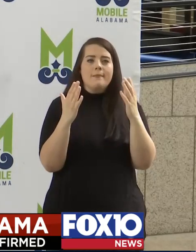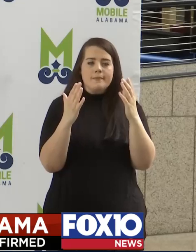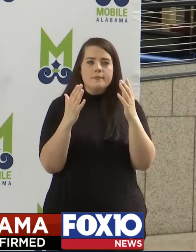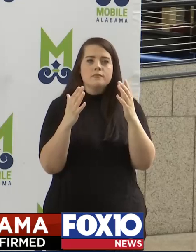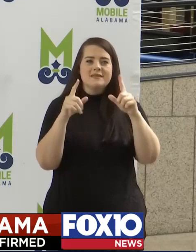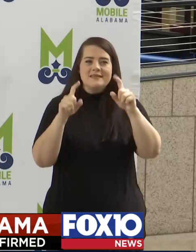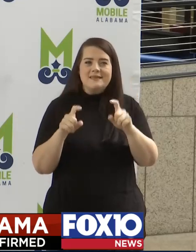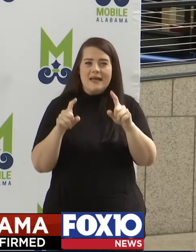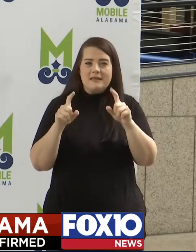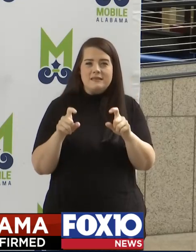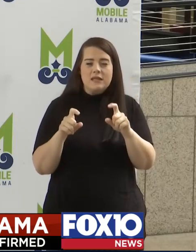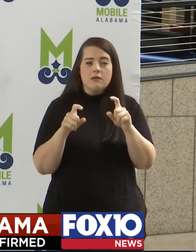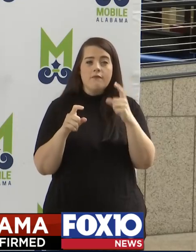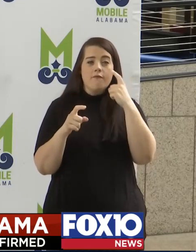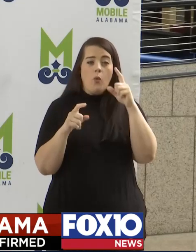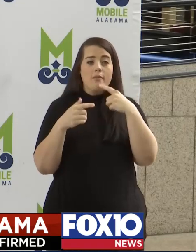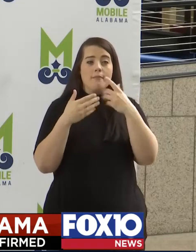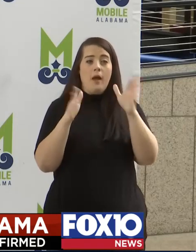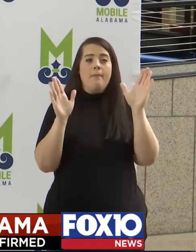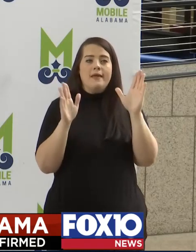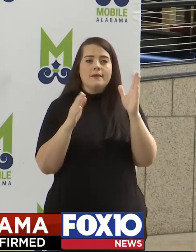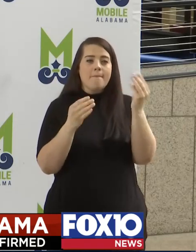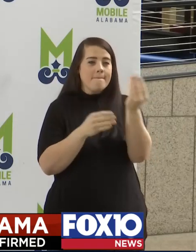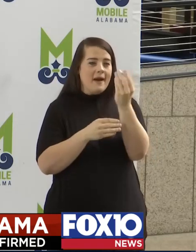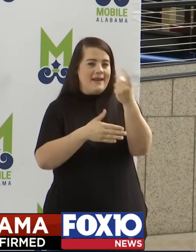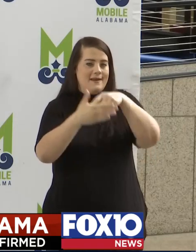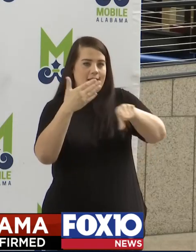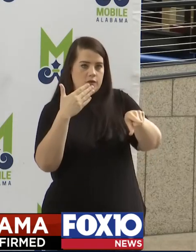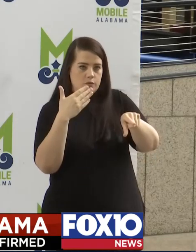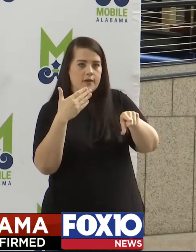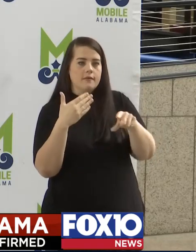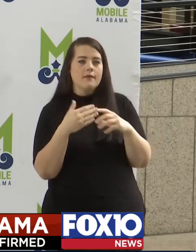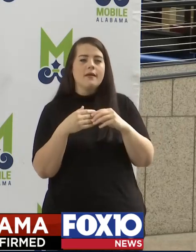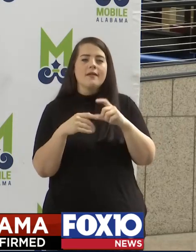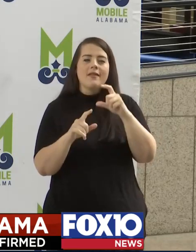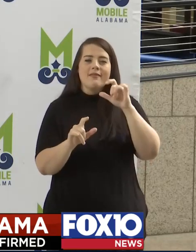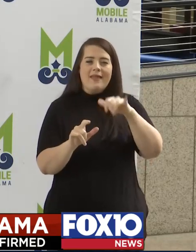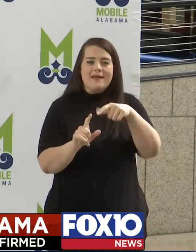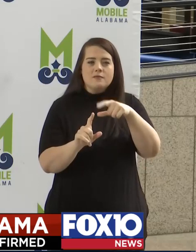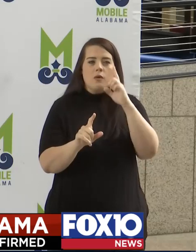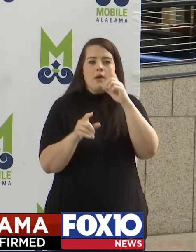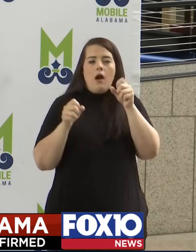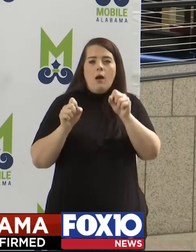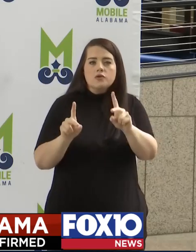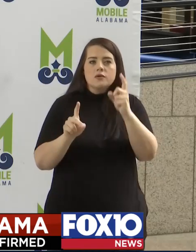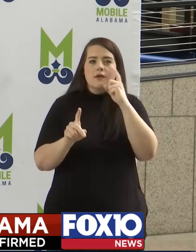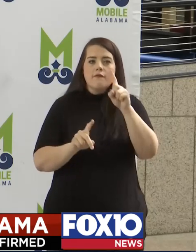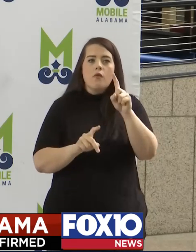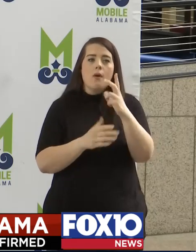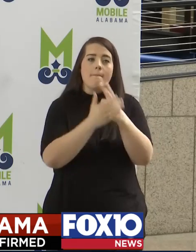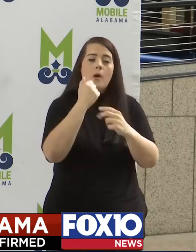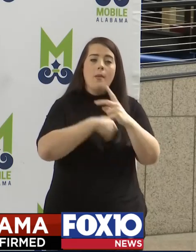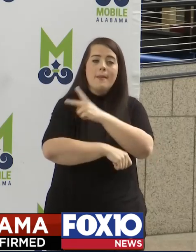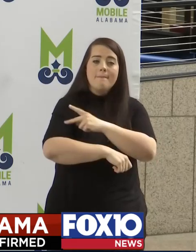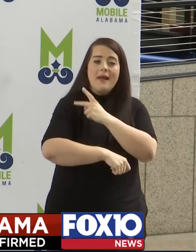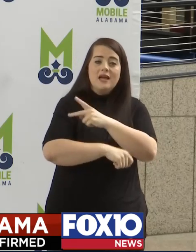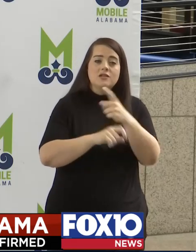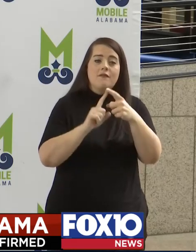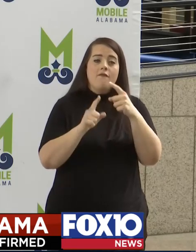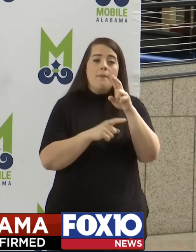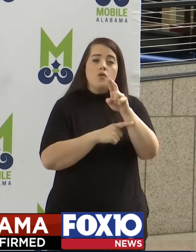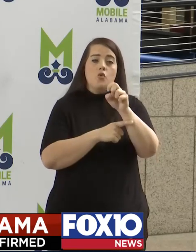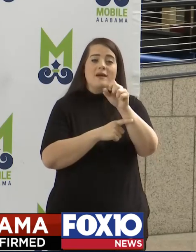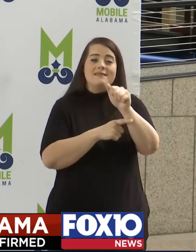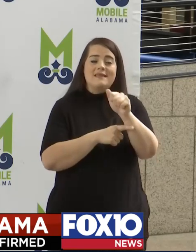open up testing to the public on Monday of next week. And this will be an opportunity for both patients from within the USA